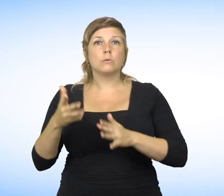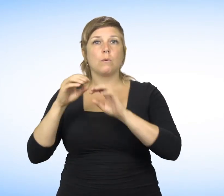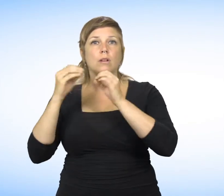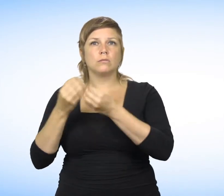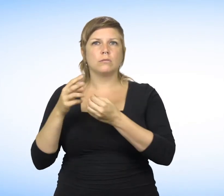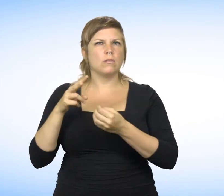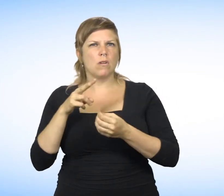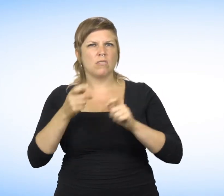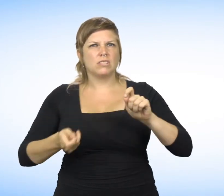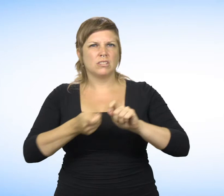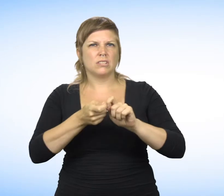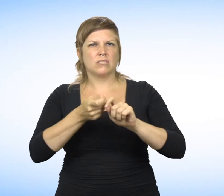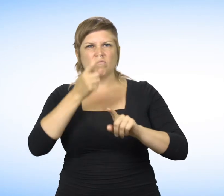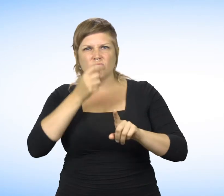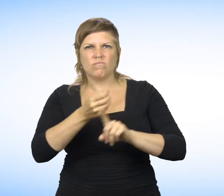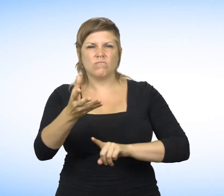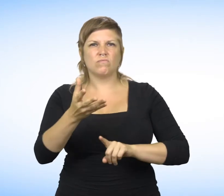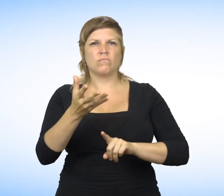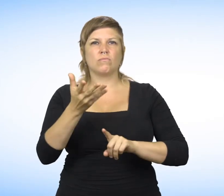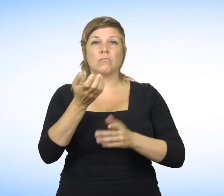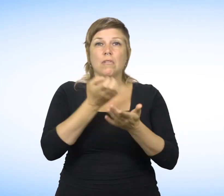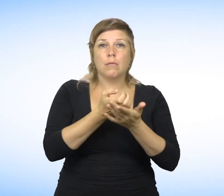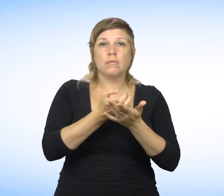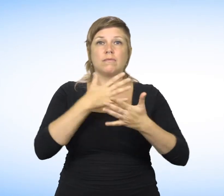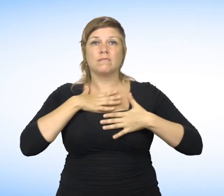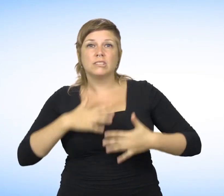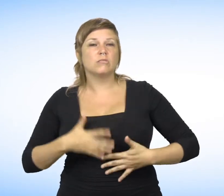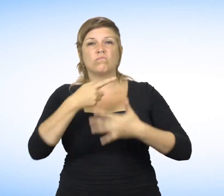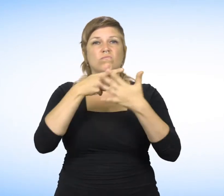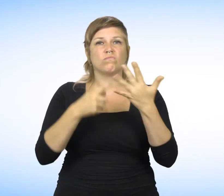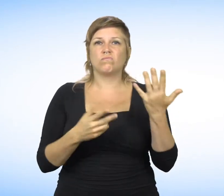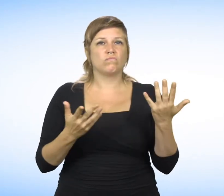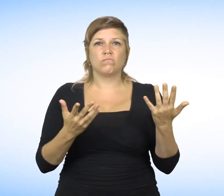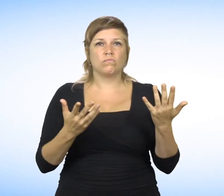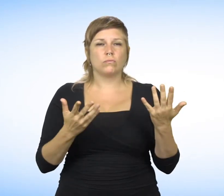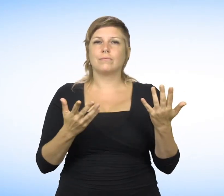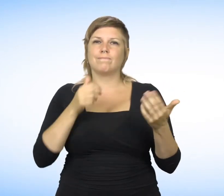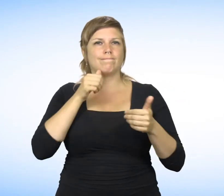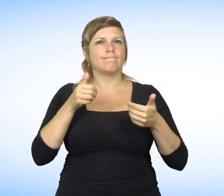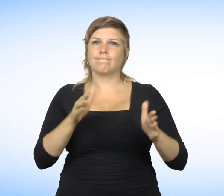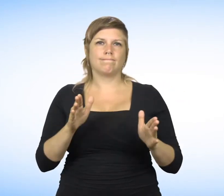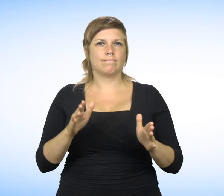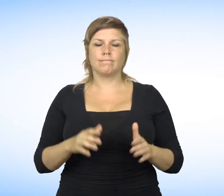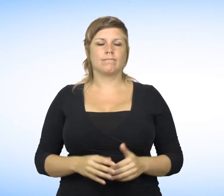you because you filed a complaint or because you have an interest in a case that is the subject of a complaint before the commission.